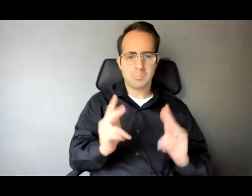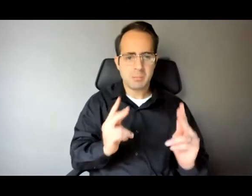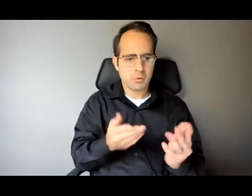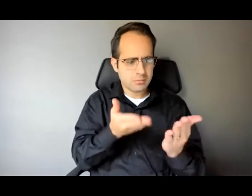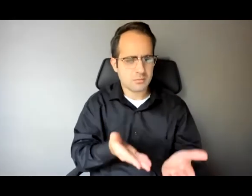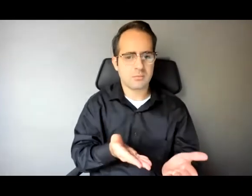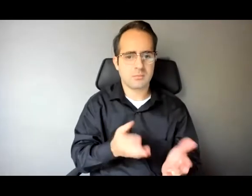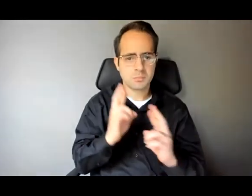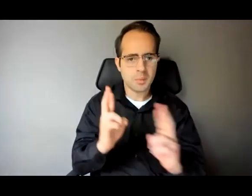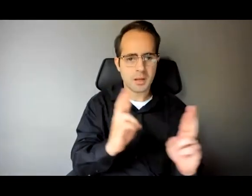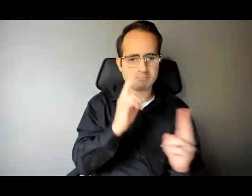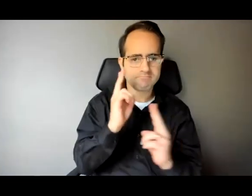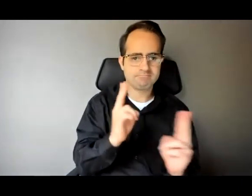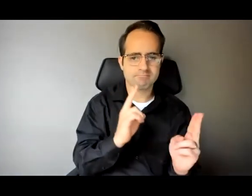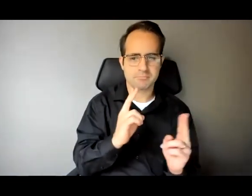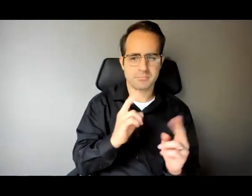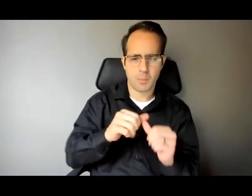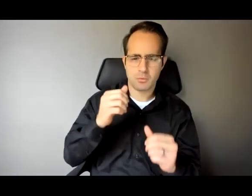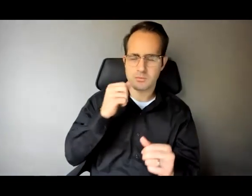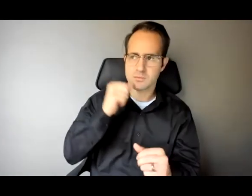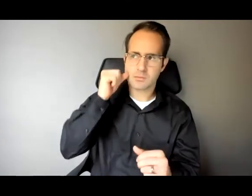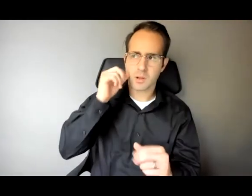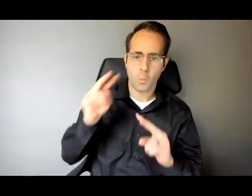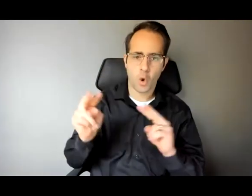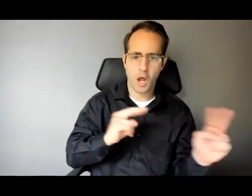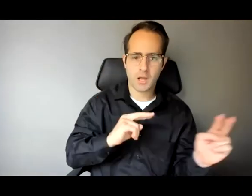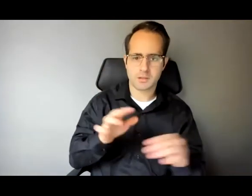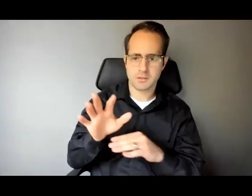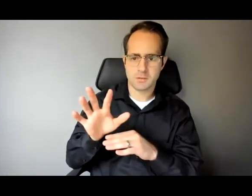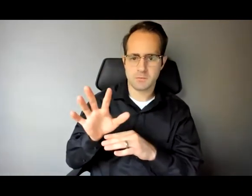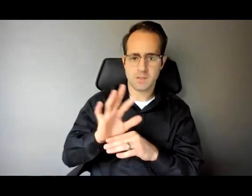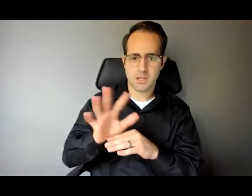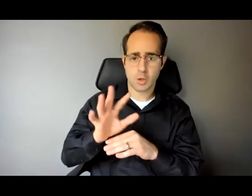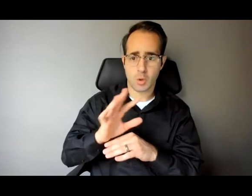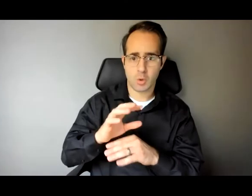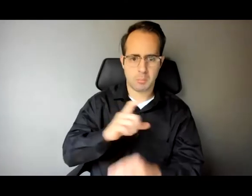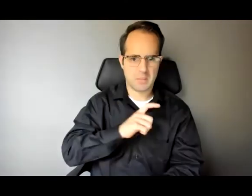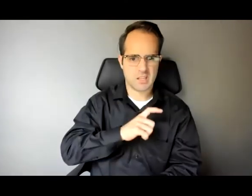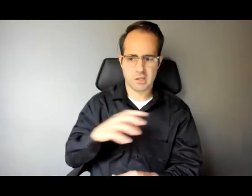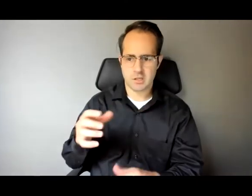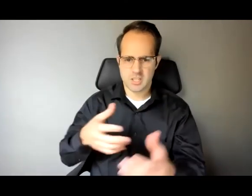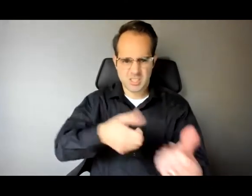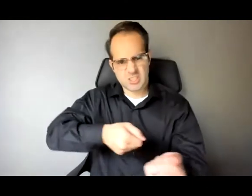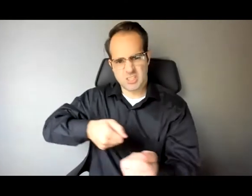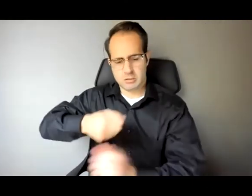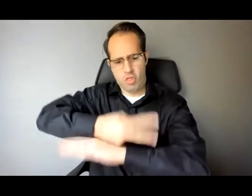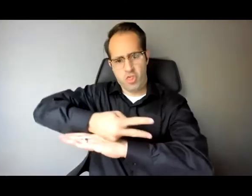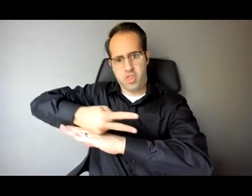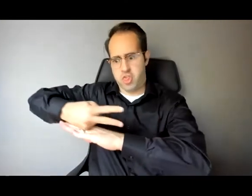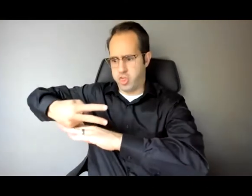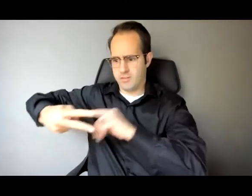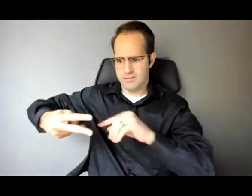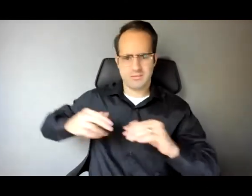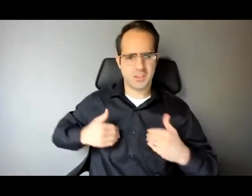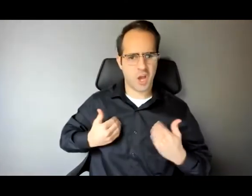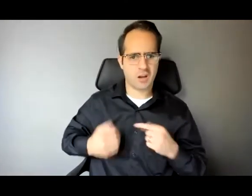Syracuse police officers dragging this child around because he stole a bag of chips and I just kept thinking is there